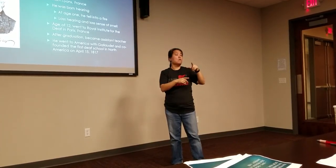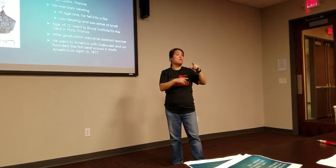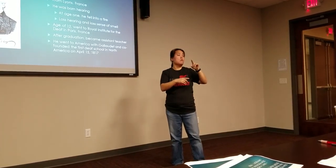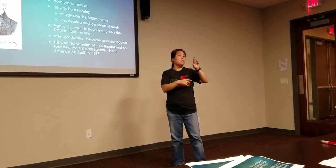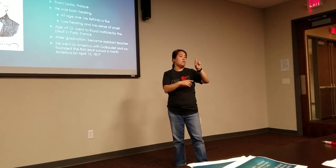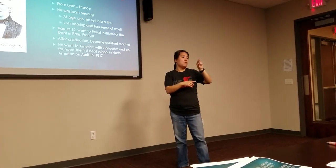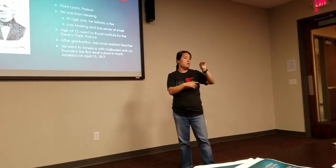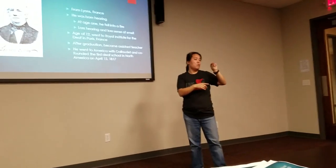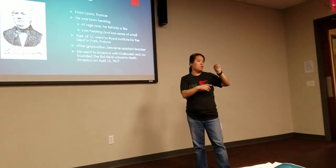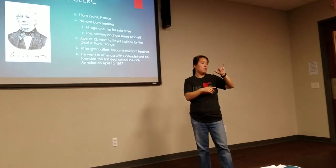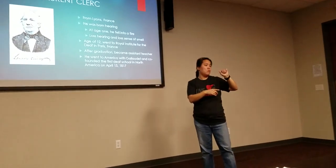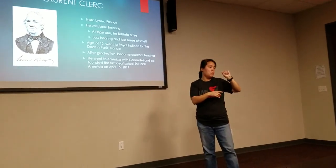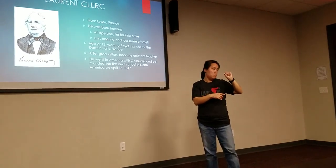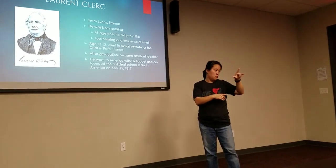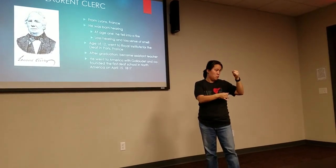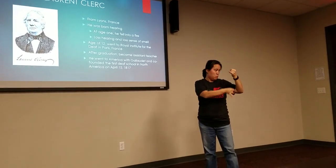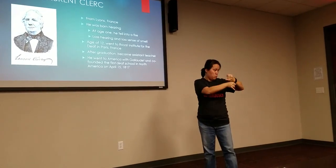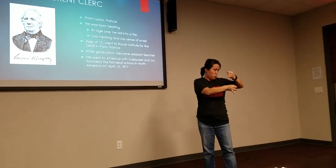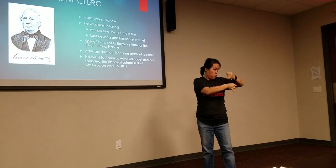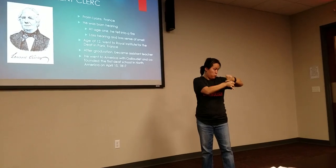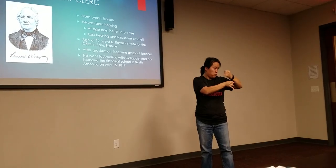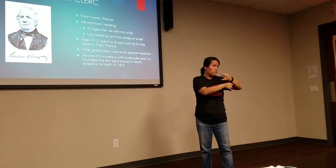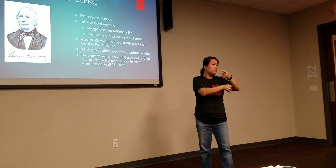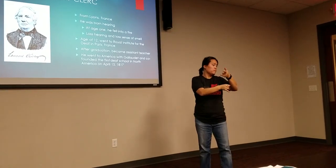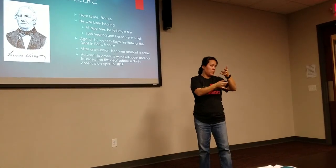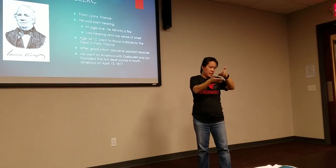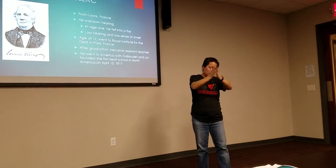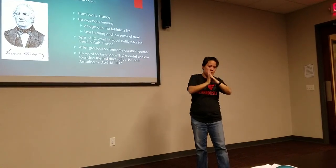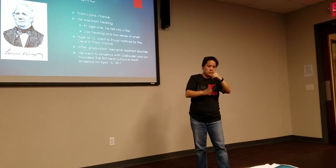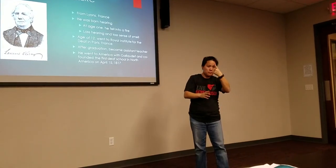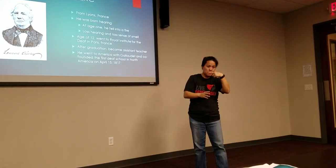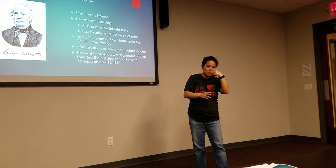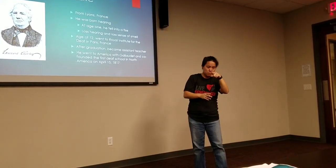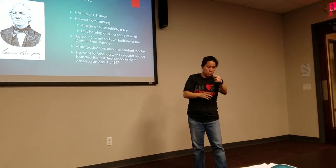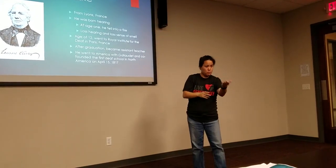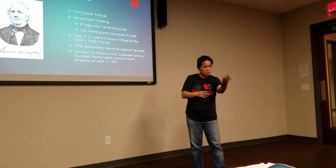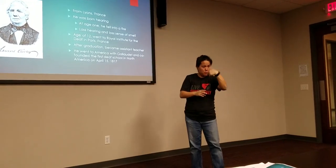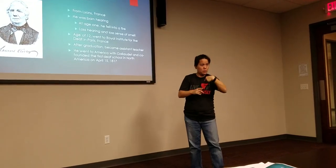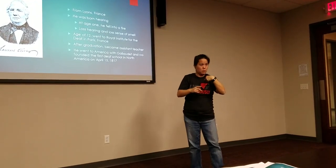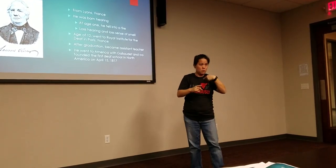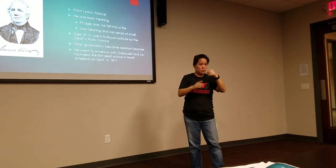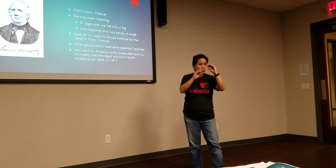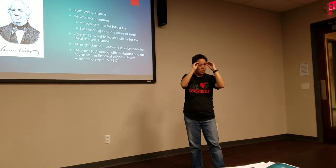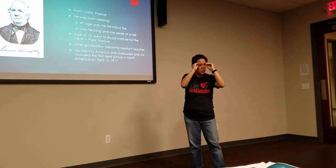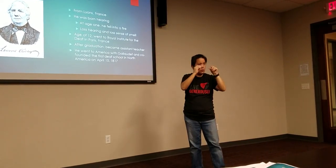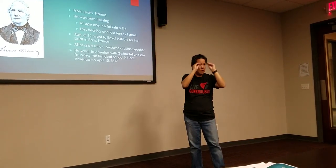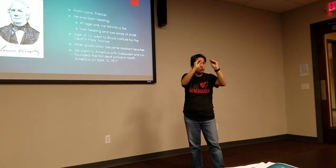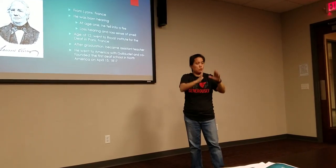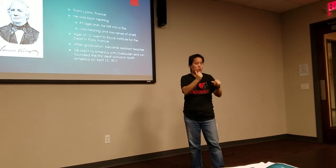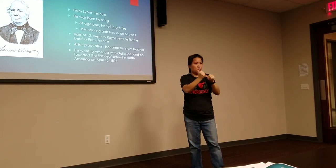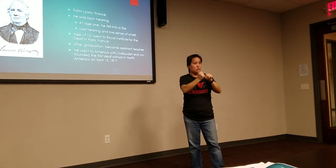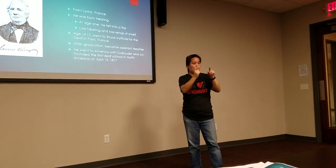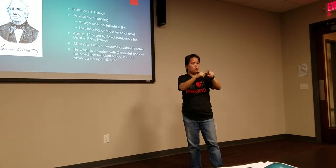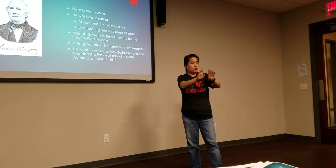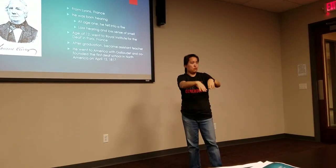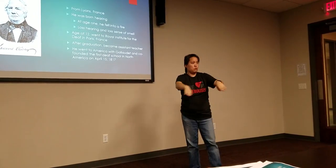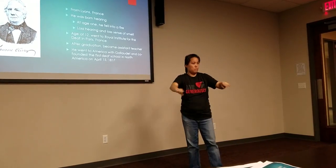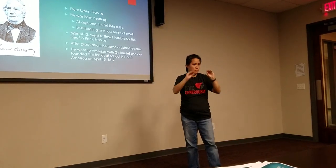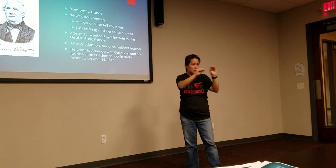was, well the Royal Institute then invited him to begin teaching at the school as an